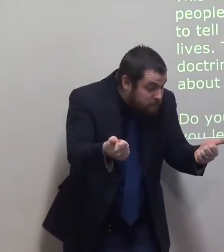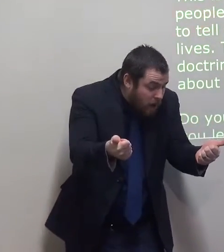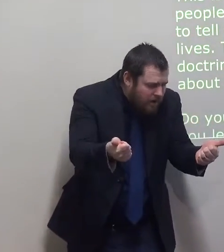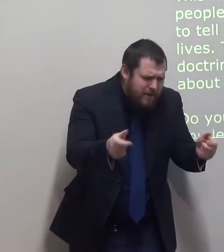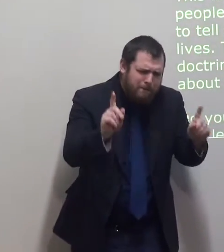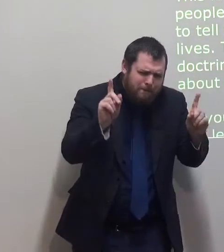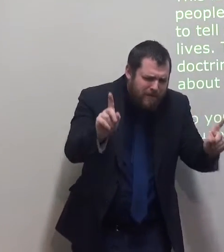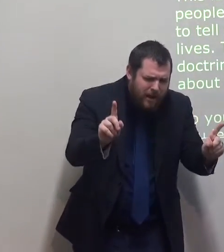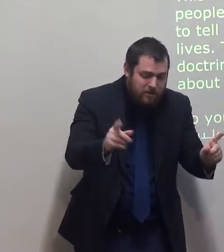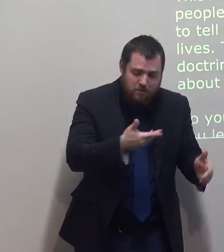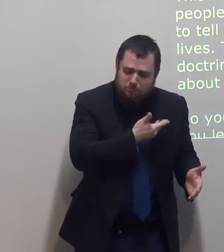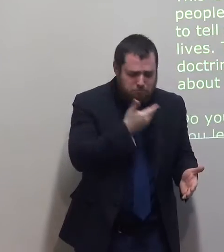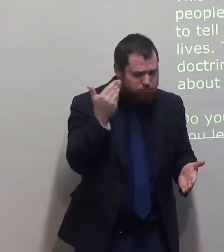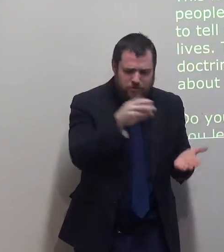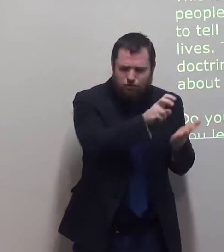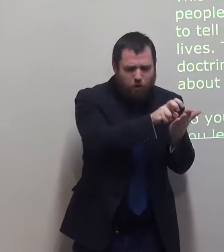People do not know about God's plans.